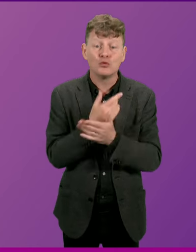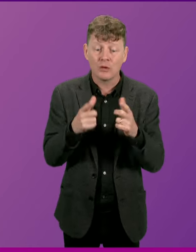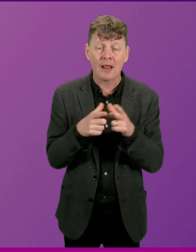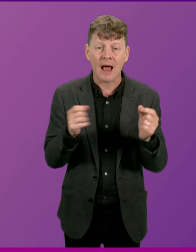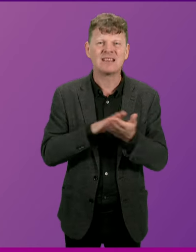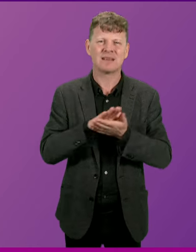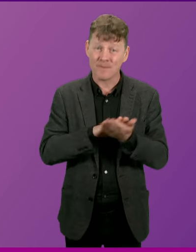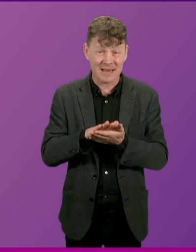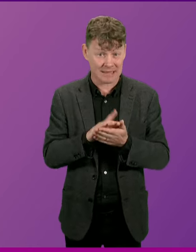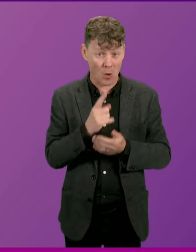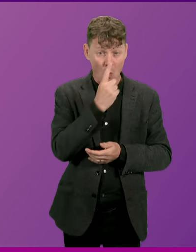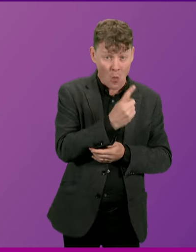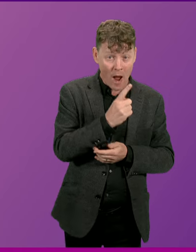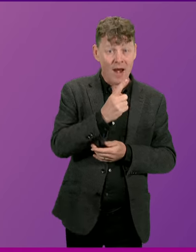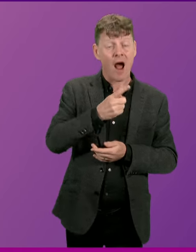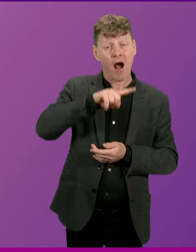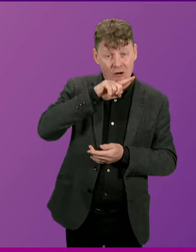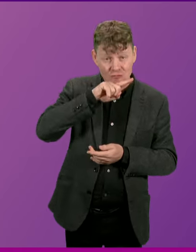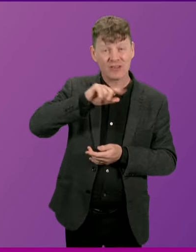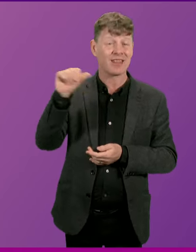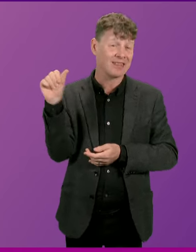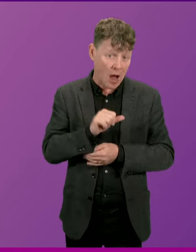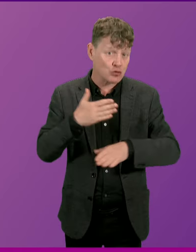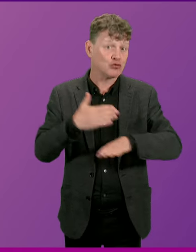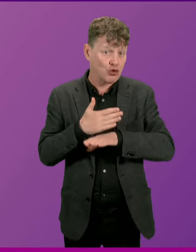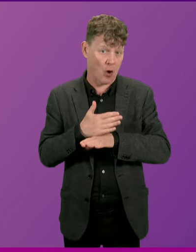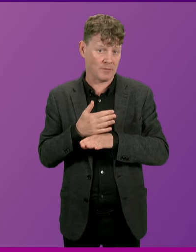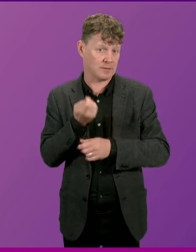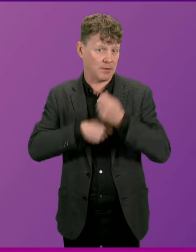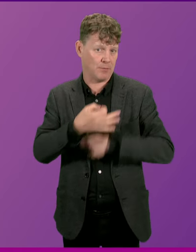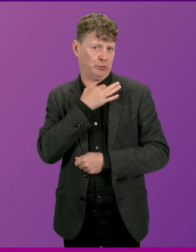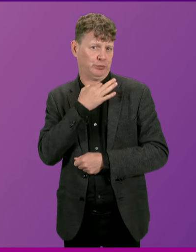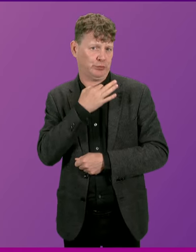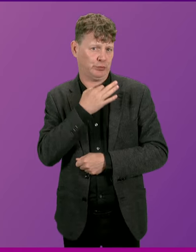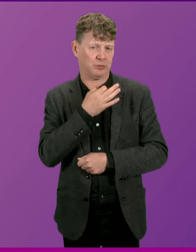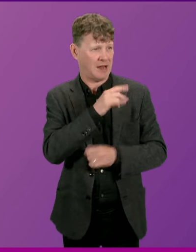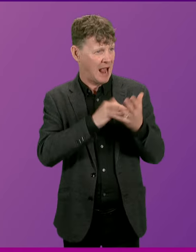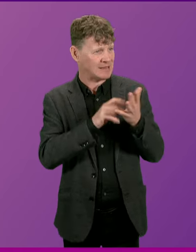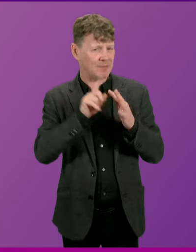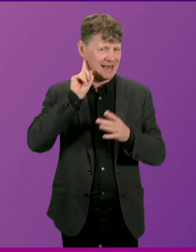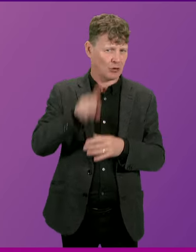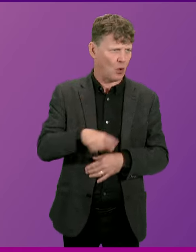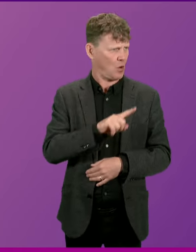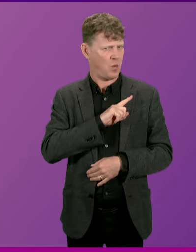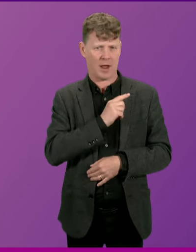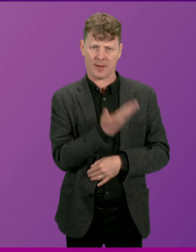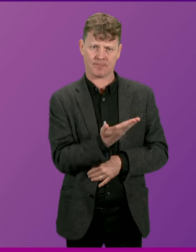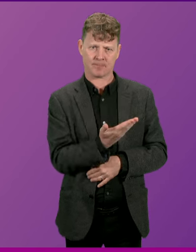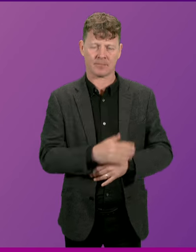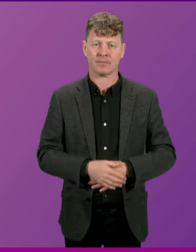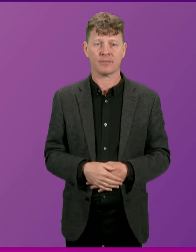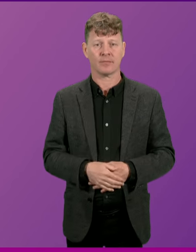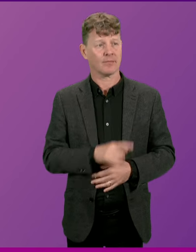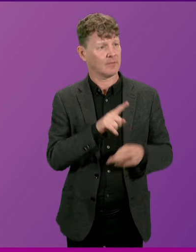put 100,000 jobs at risk. Deputy First Minister, why are the SNP ignoring them? Deputy First Minister.